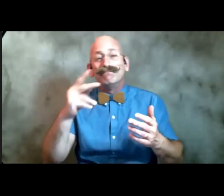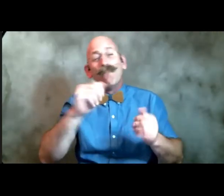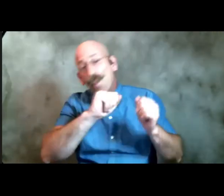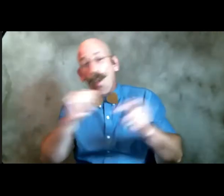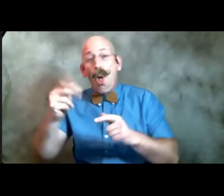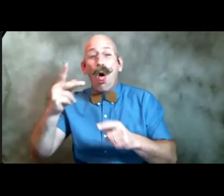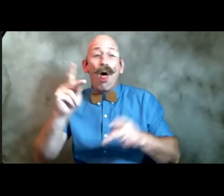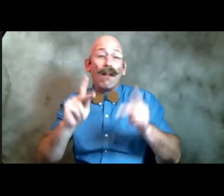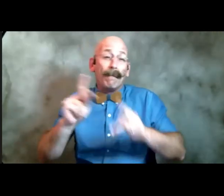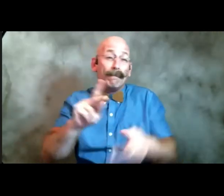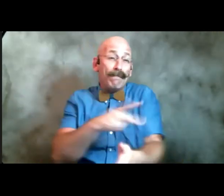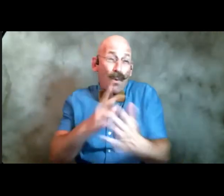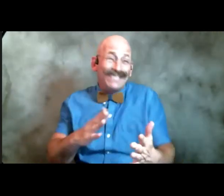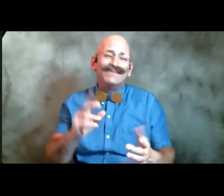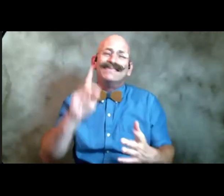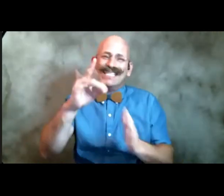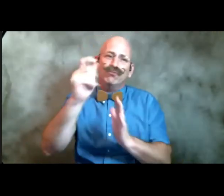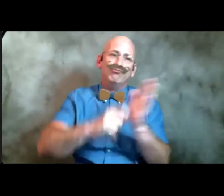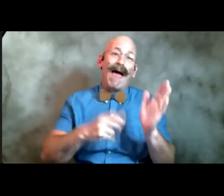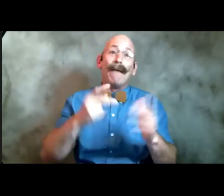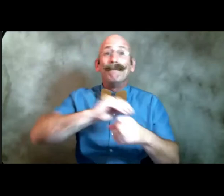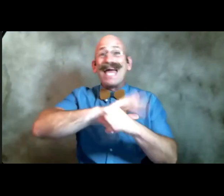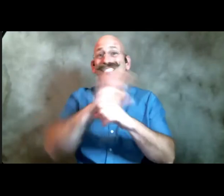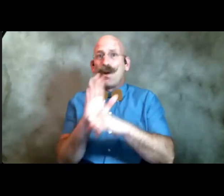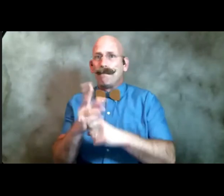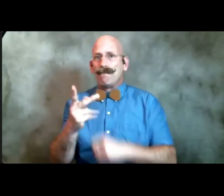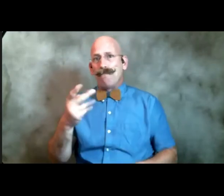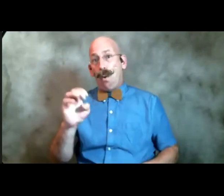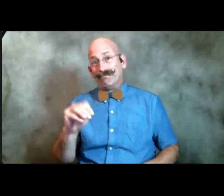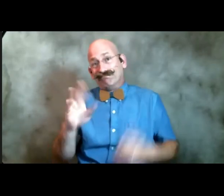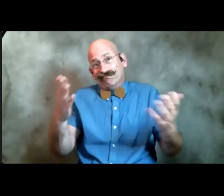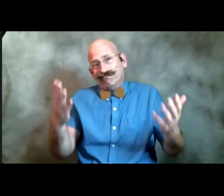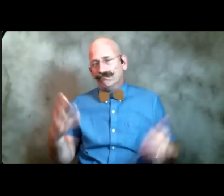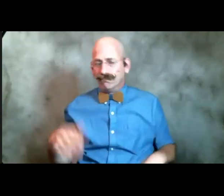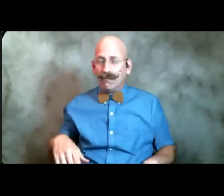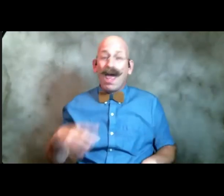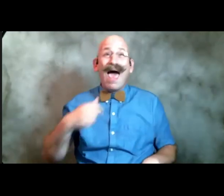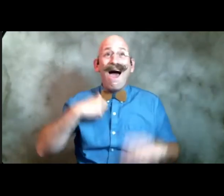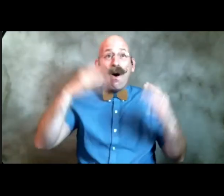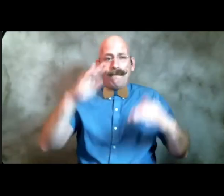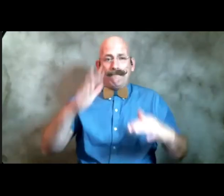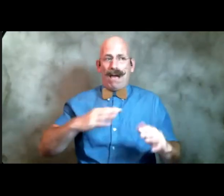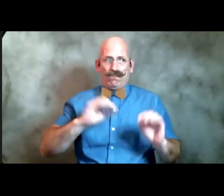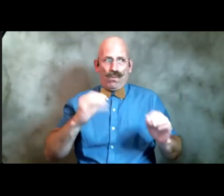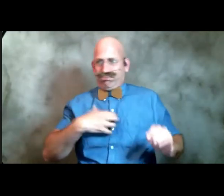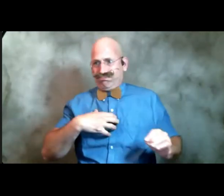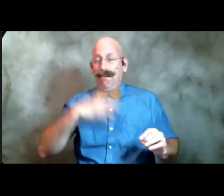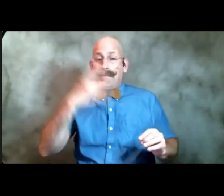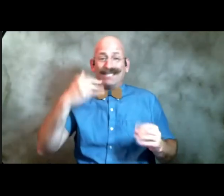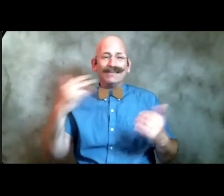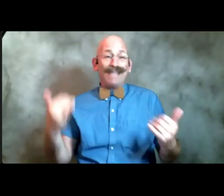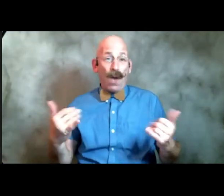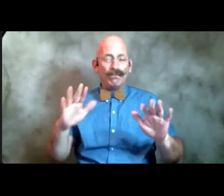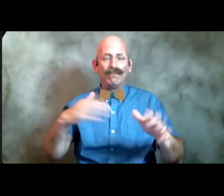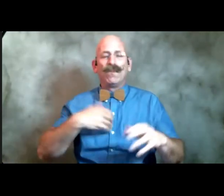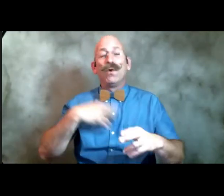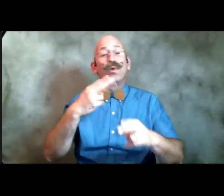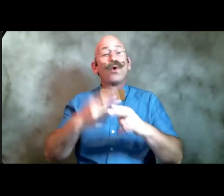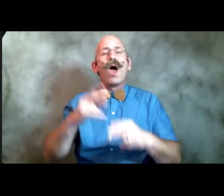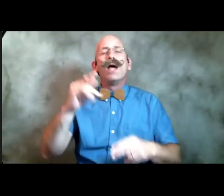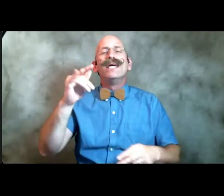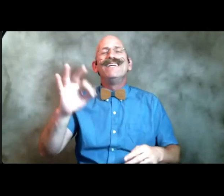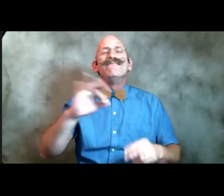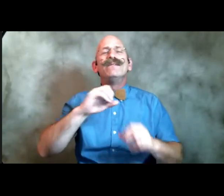poems uh because it's where we're coming out on the other side it's called if nothing else